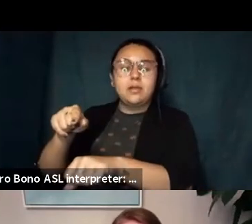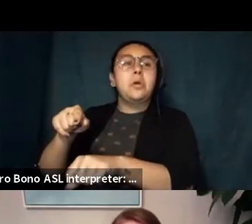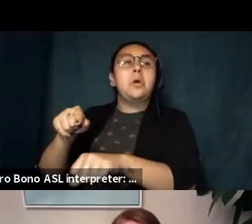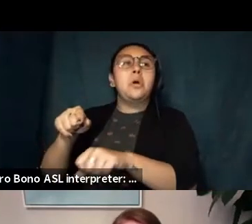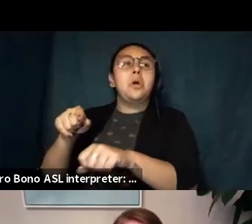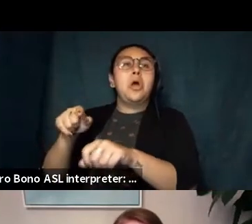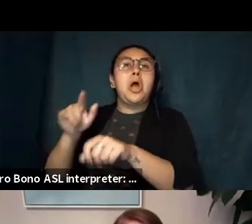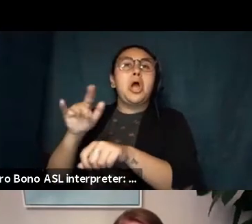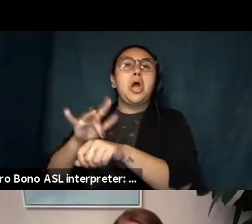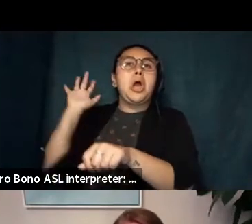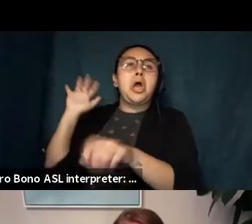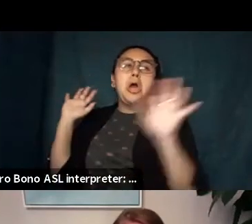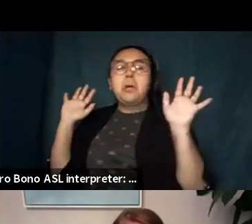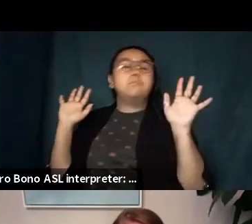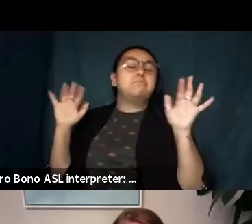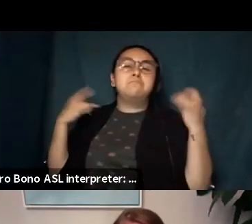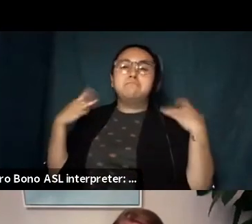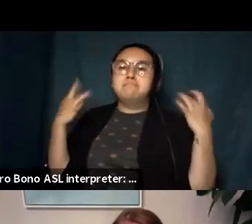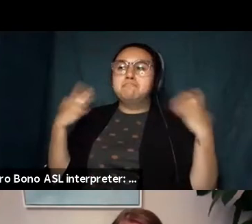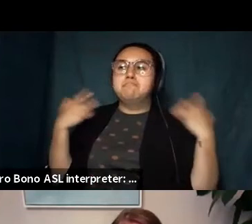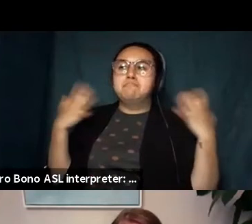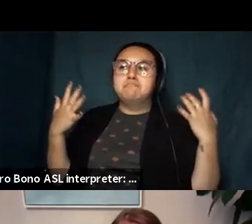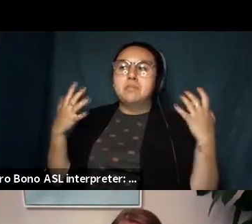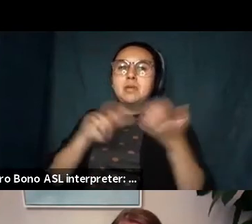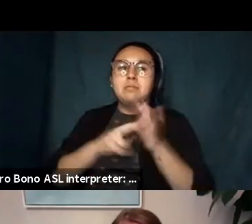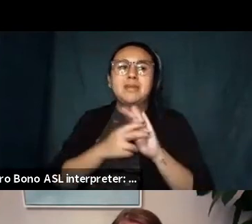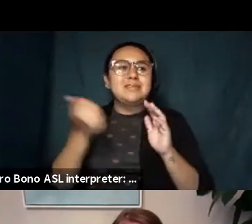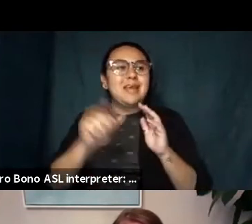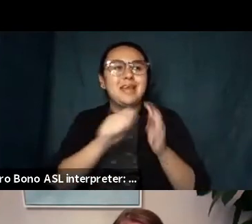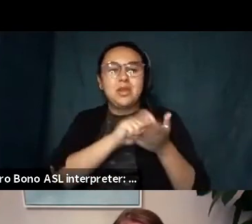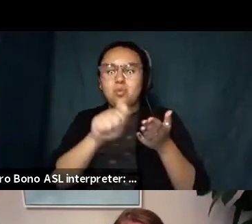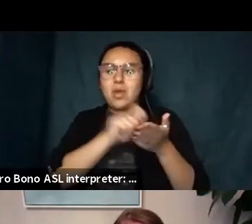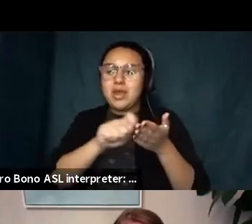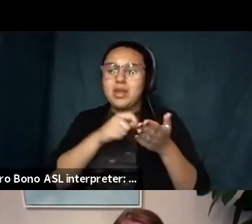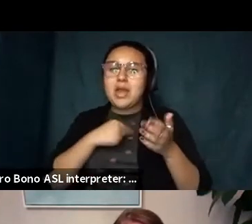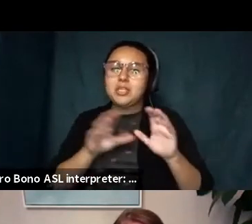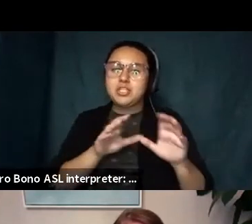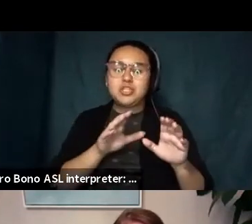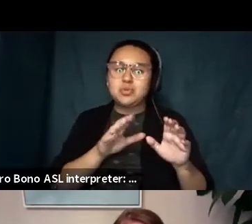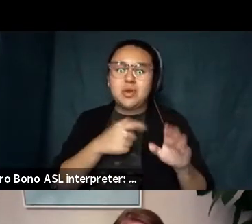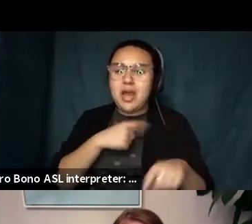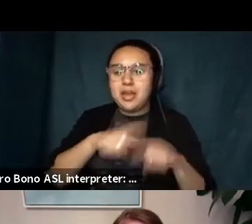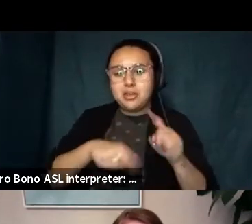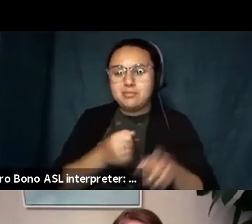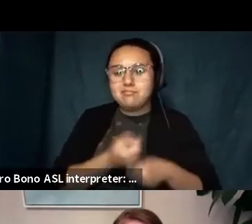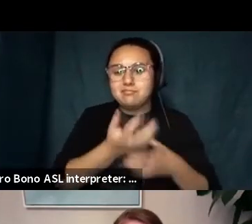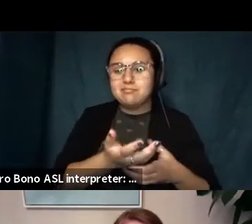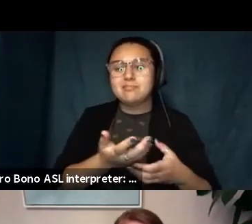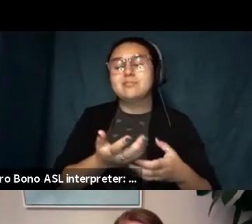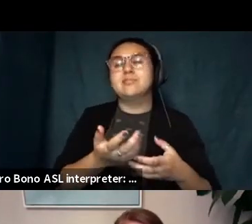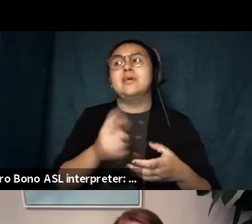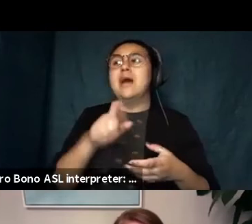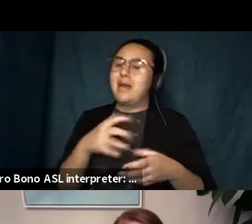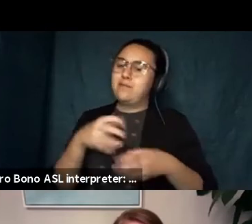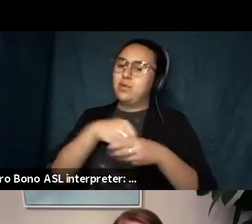everything in the world is is colored by that that particular experience um and also i will say maybe my experience is slightly